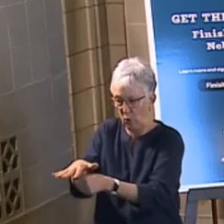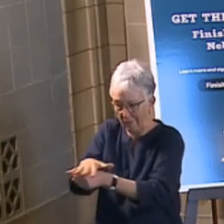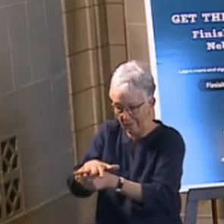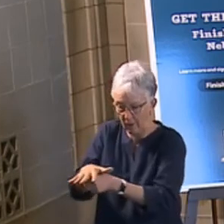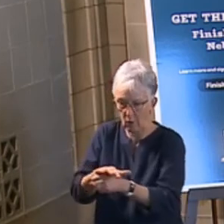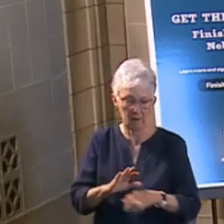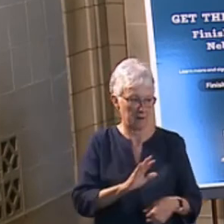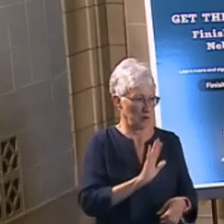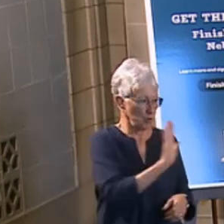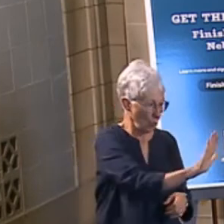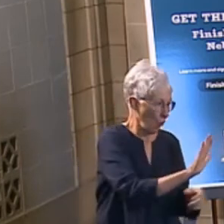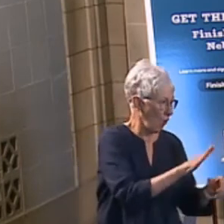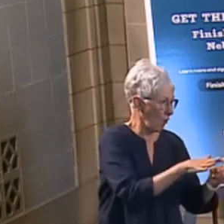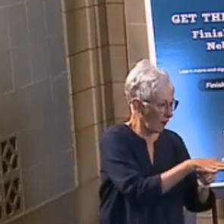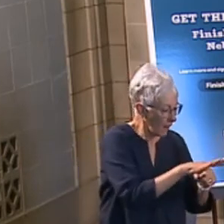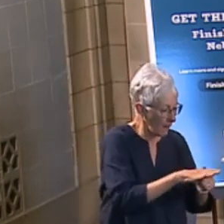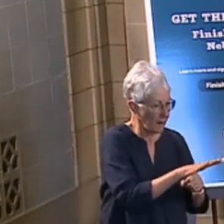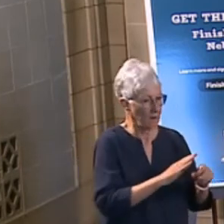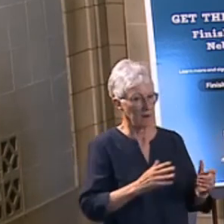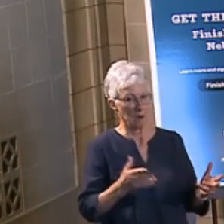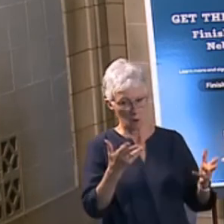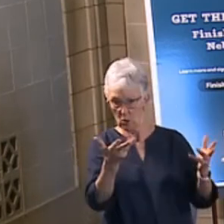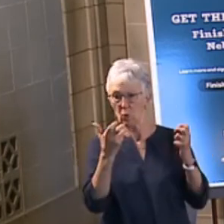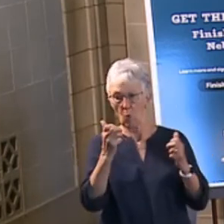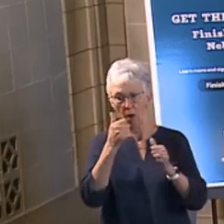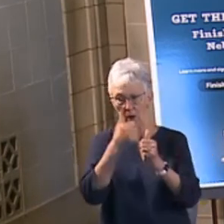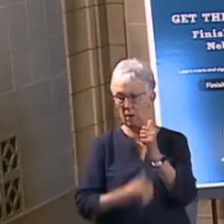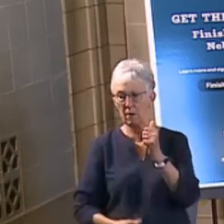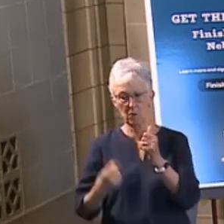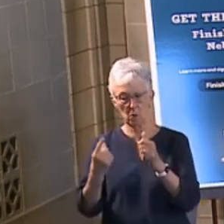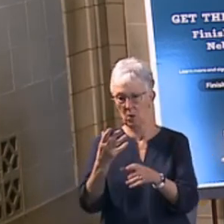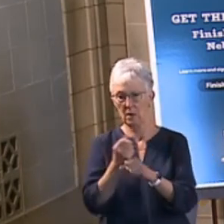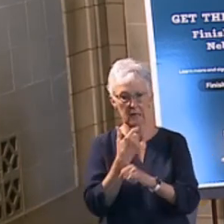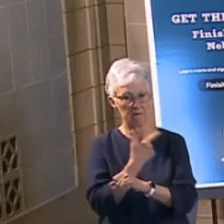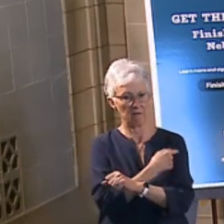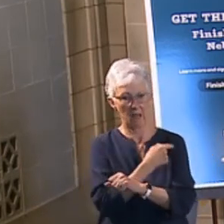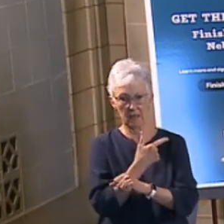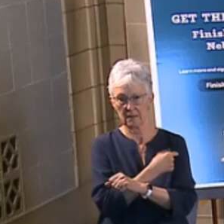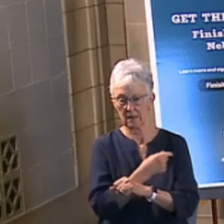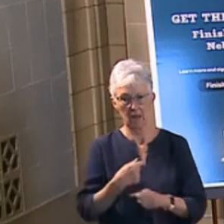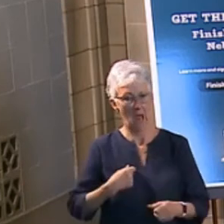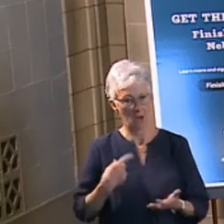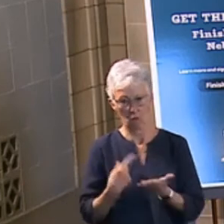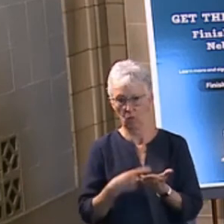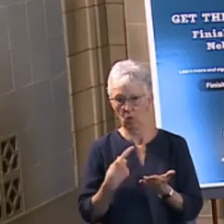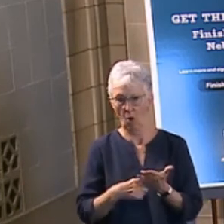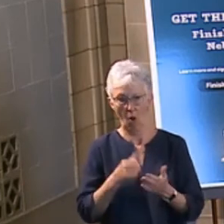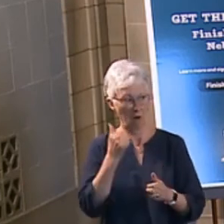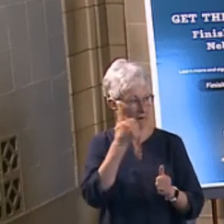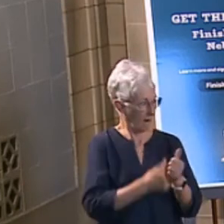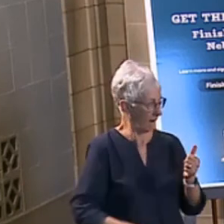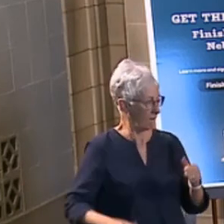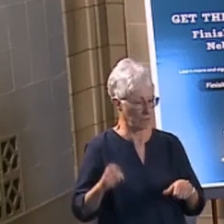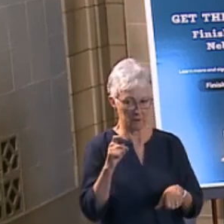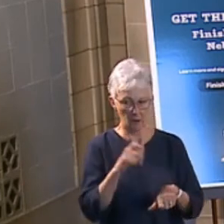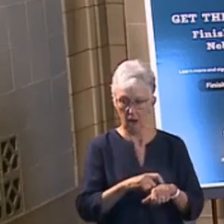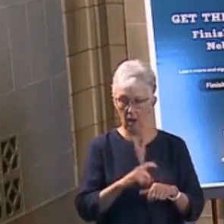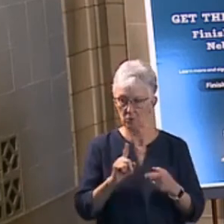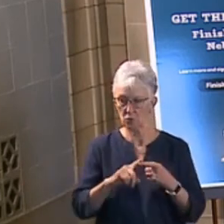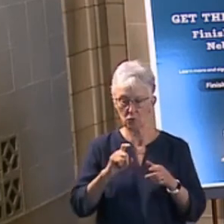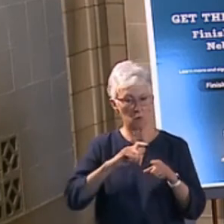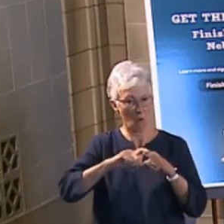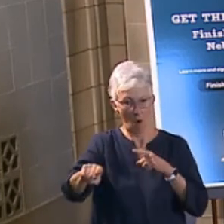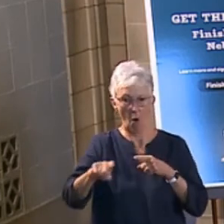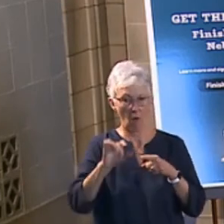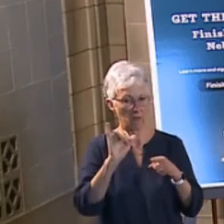there. We want people to get the vaccine. Sign up, you know, every press conference I'm talking about, vaccinate.ne.gov or call the 833 number, the toll-free